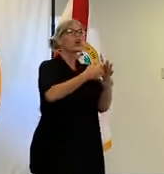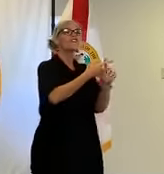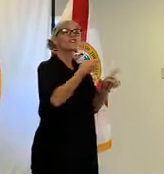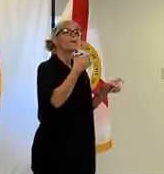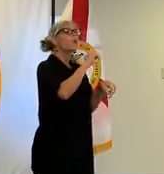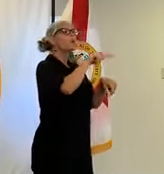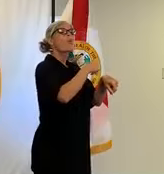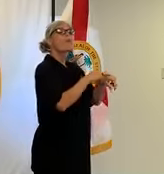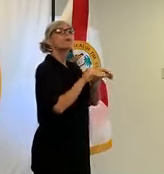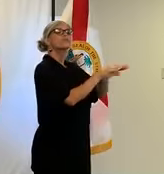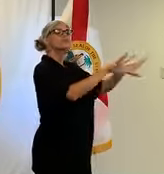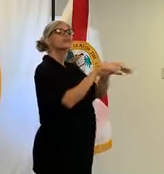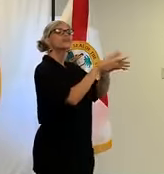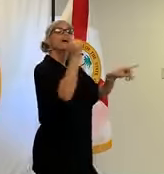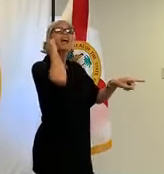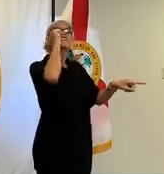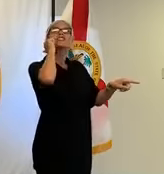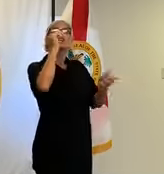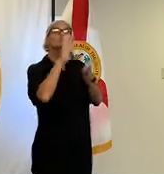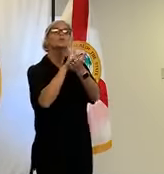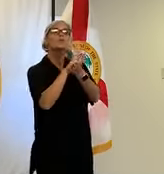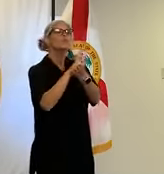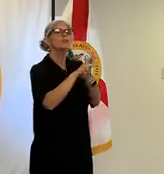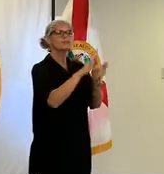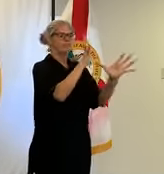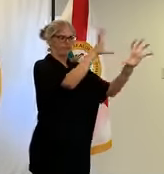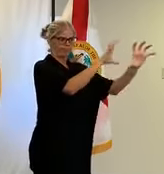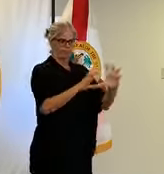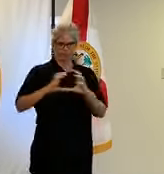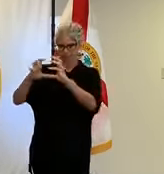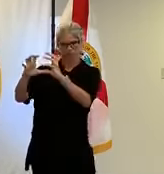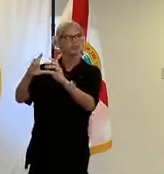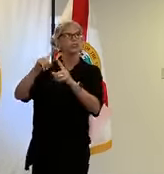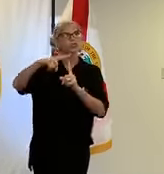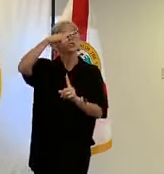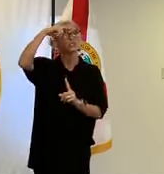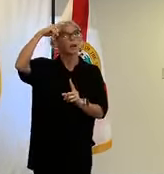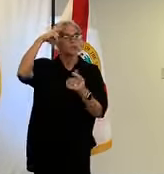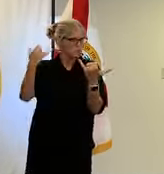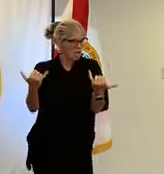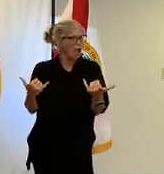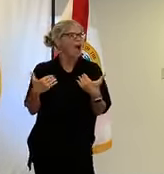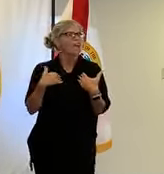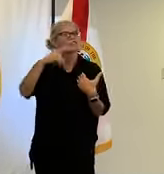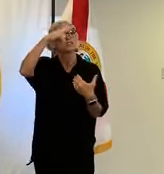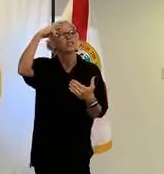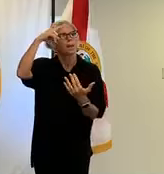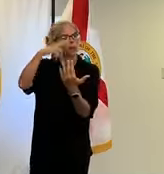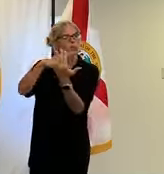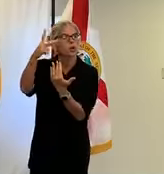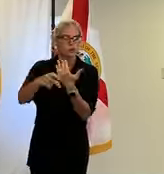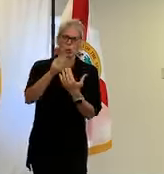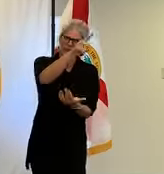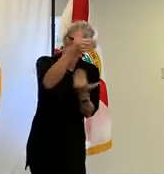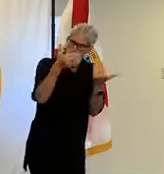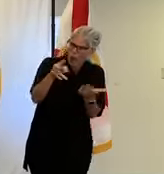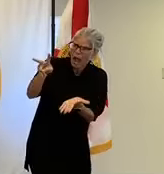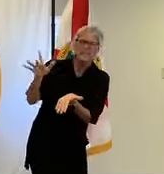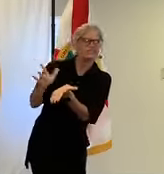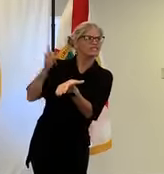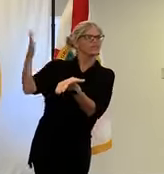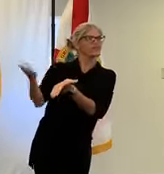their school year feeding to their summer feeding program so you may see see some adjustments in that for those that take advantage of that so please pay close attention